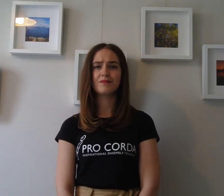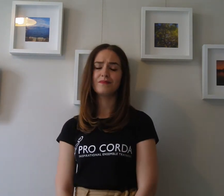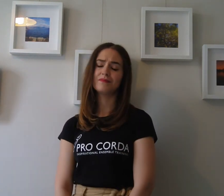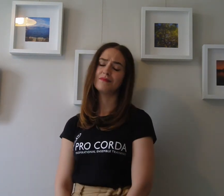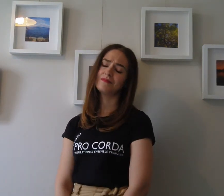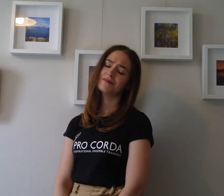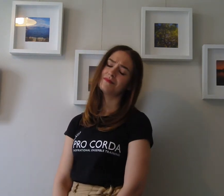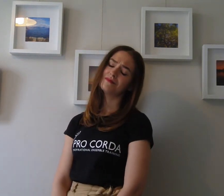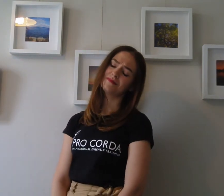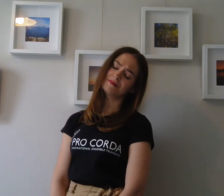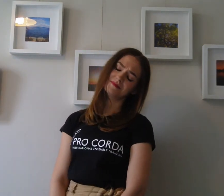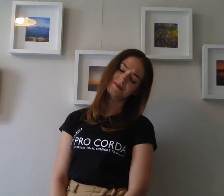I dreamed.